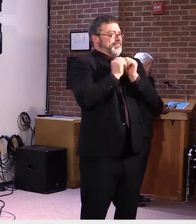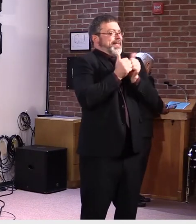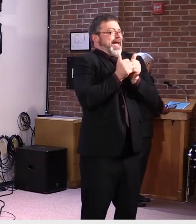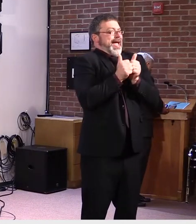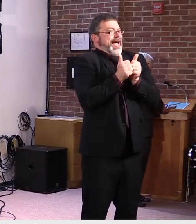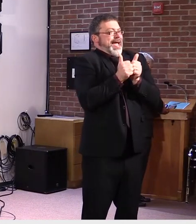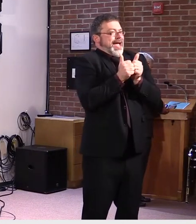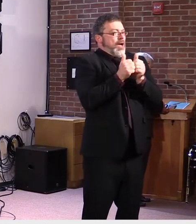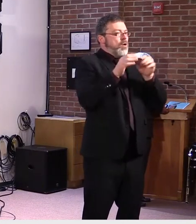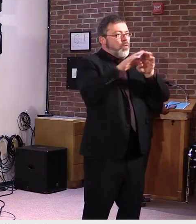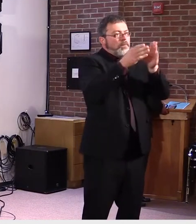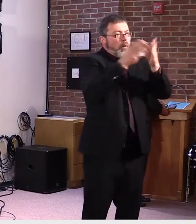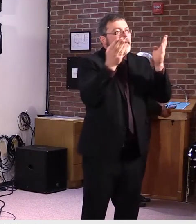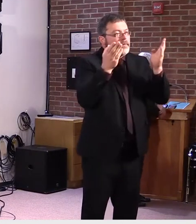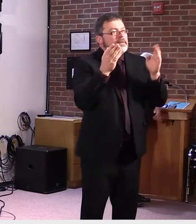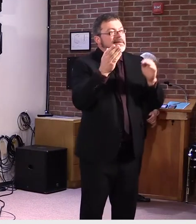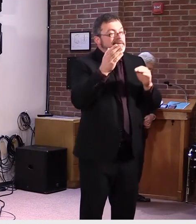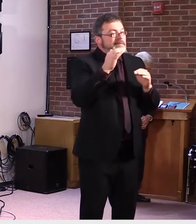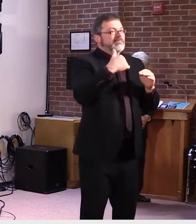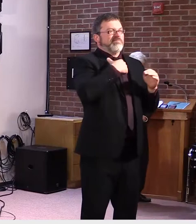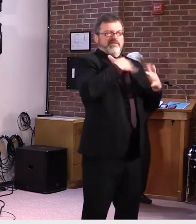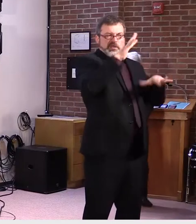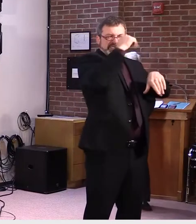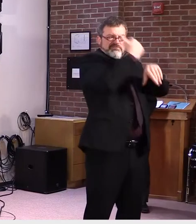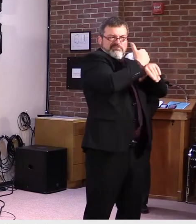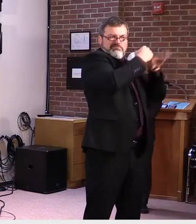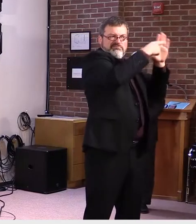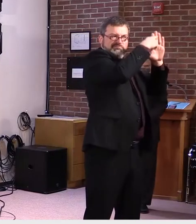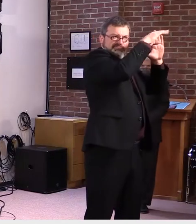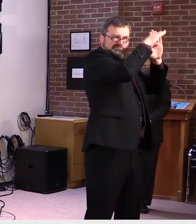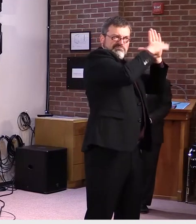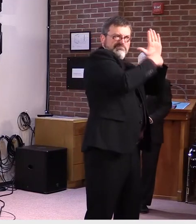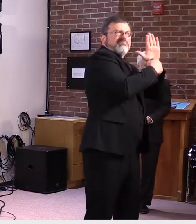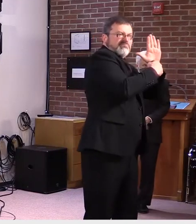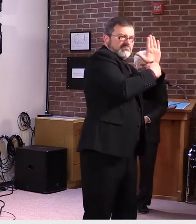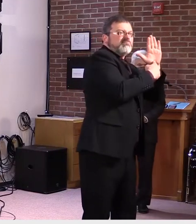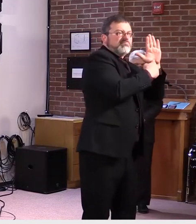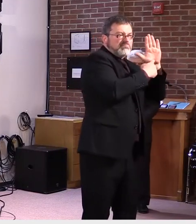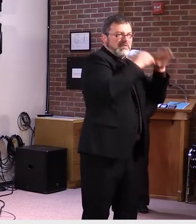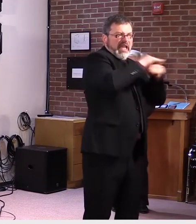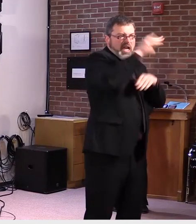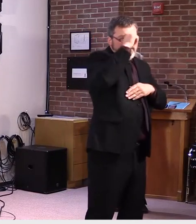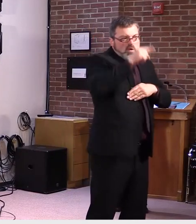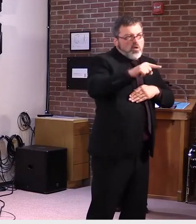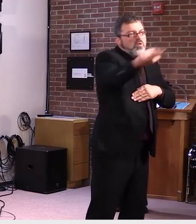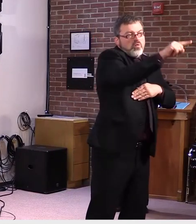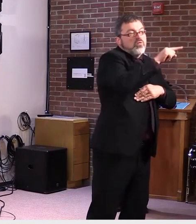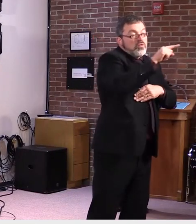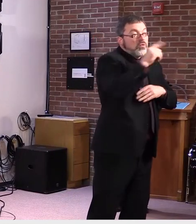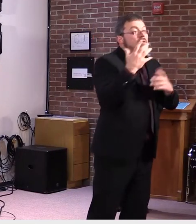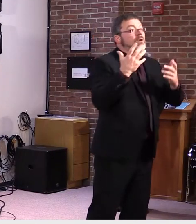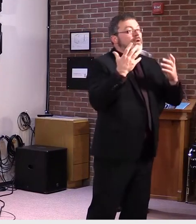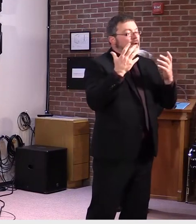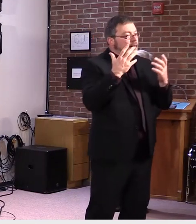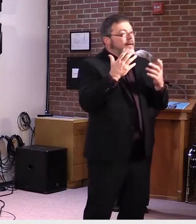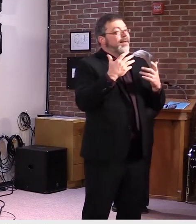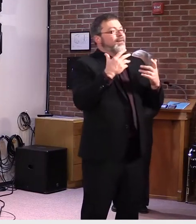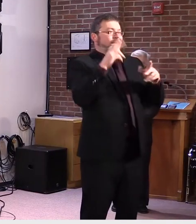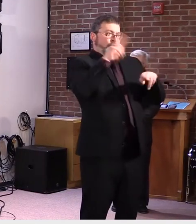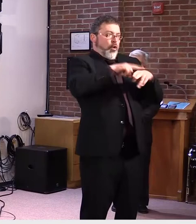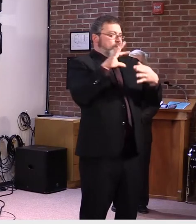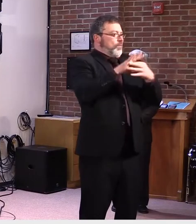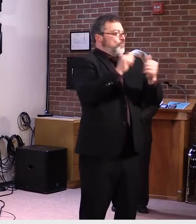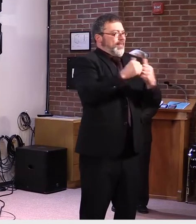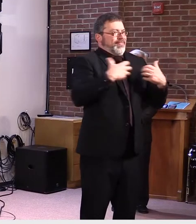our state level guidance as much as possible. Last week we issued an update to our health guidance. I do not expect to make any further